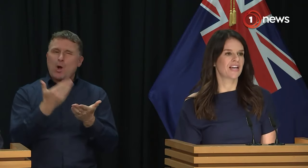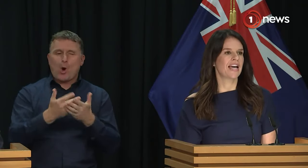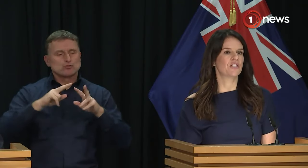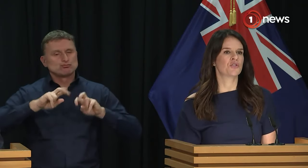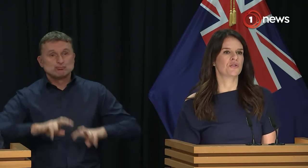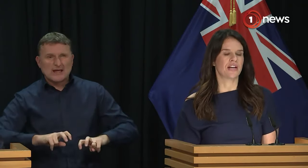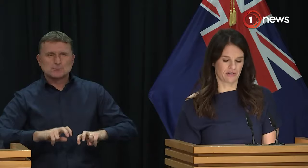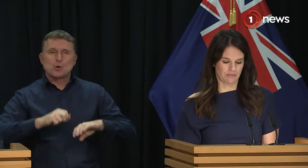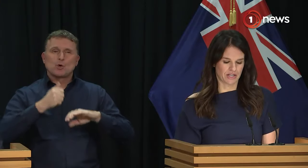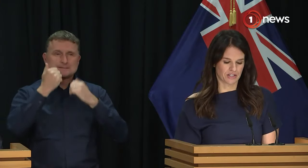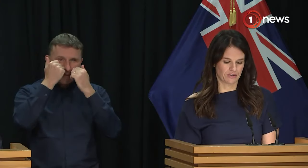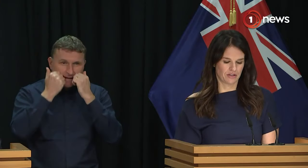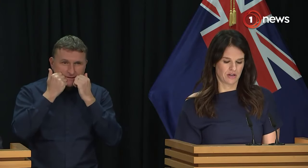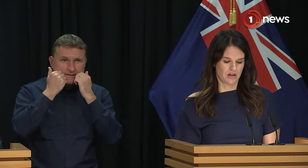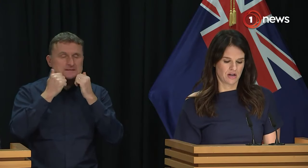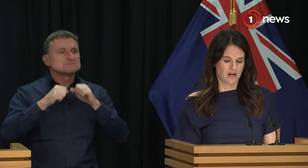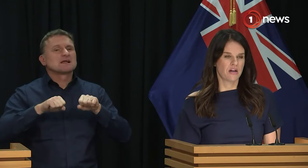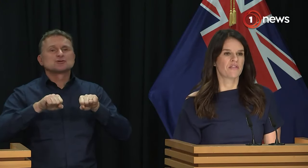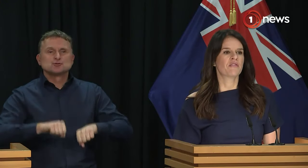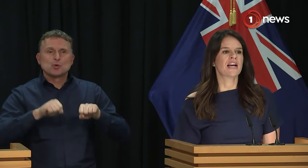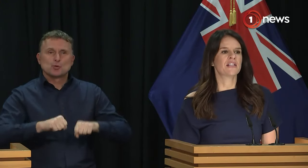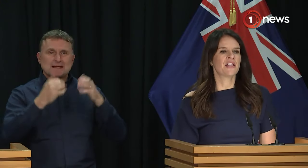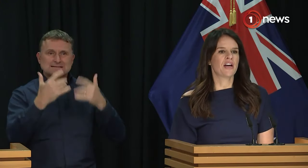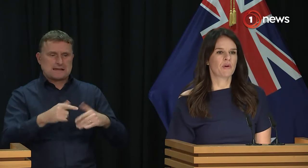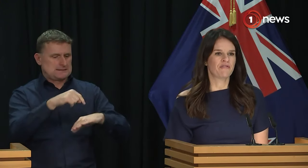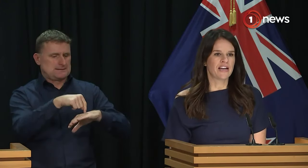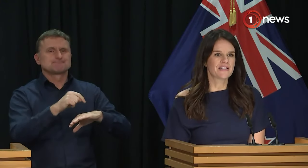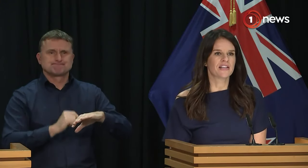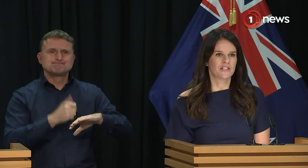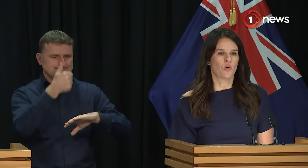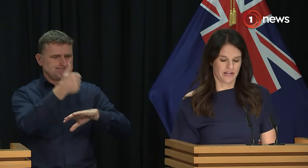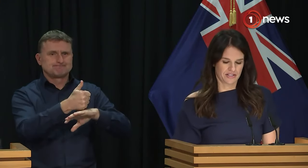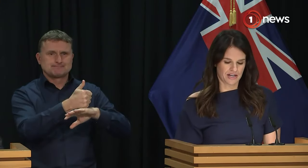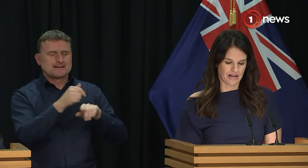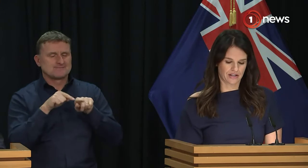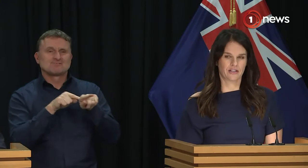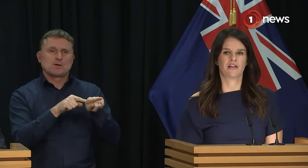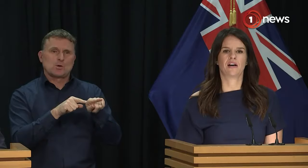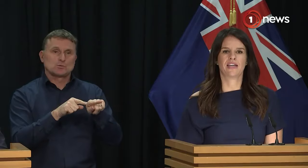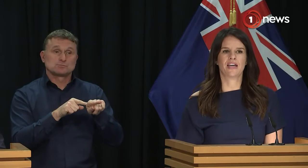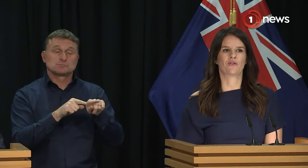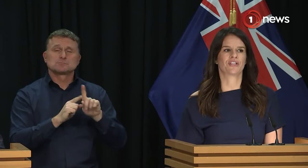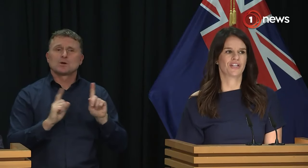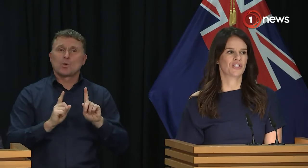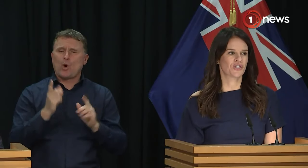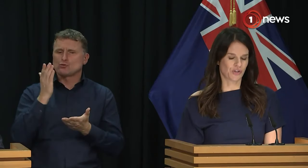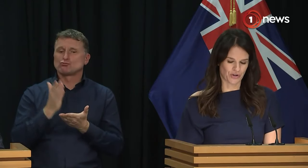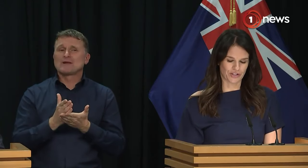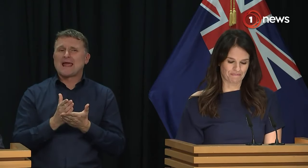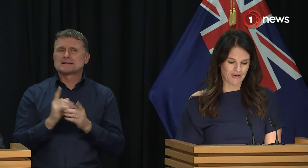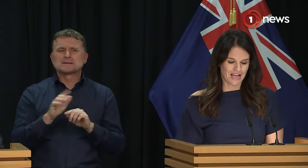evidence and student outcome data. The reality that we face is quite stark. I cannot